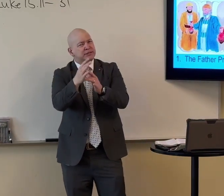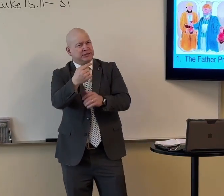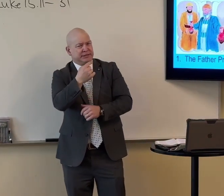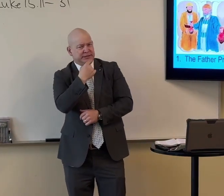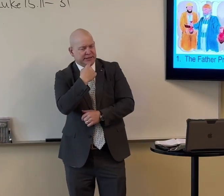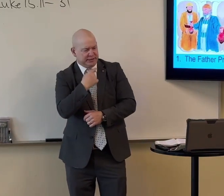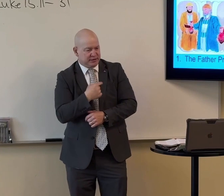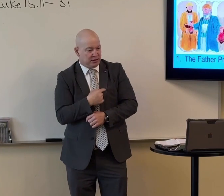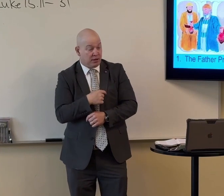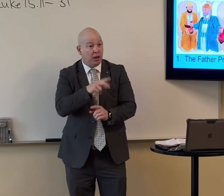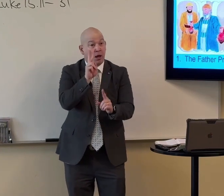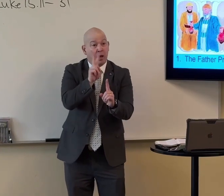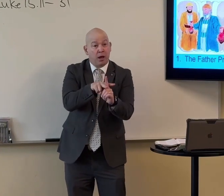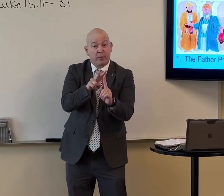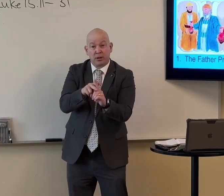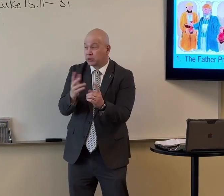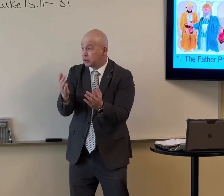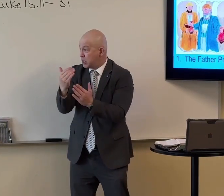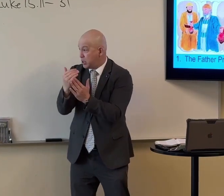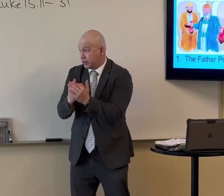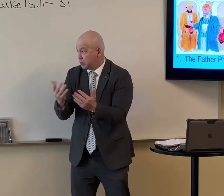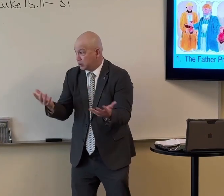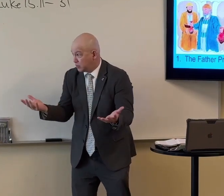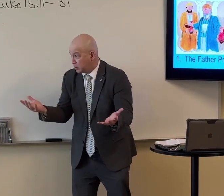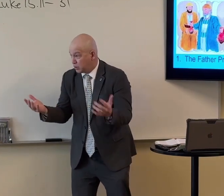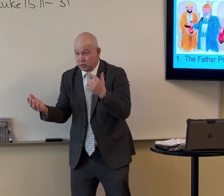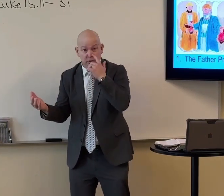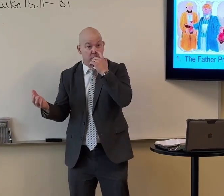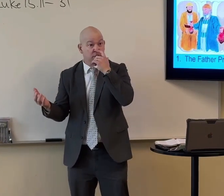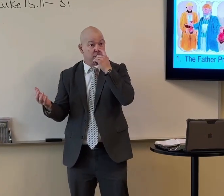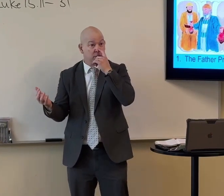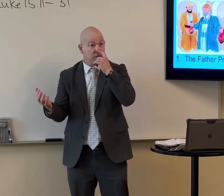And Jesus says, what's the application of this lesson?